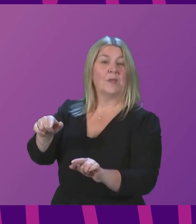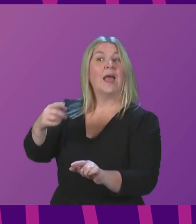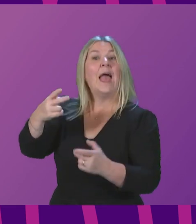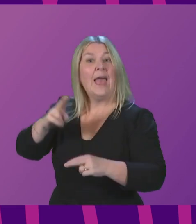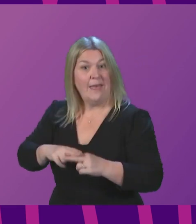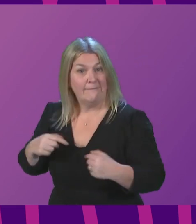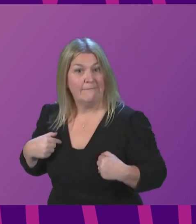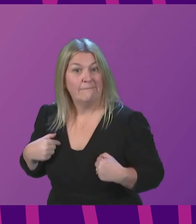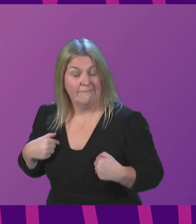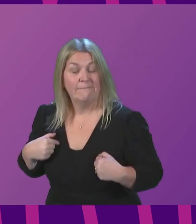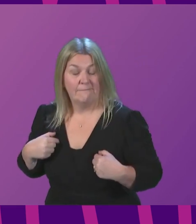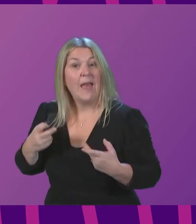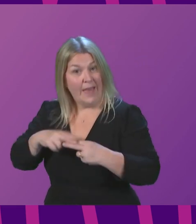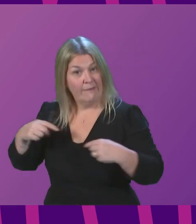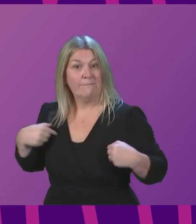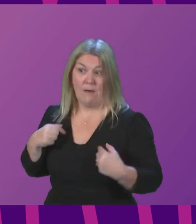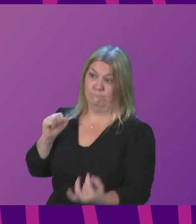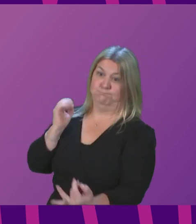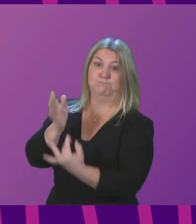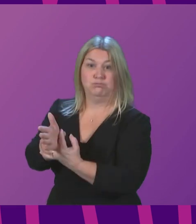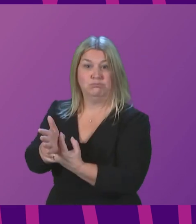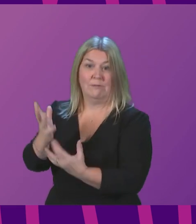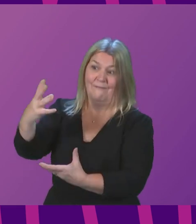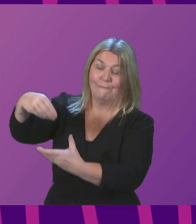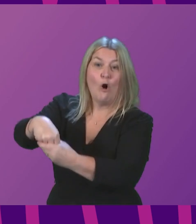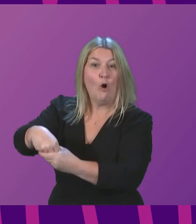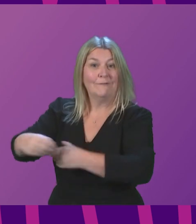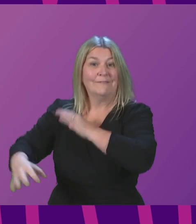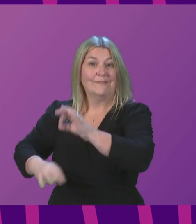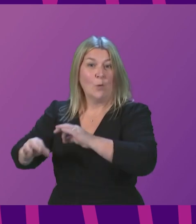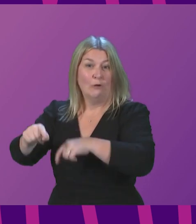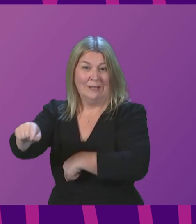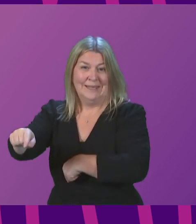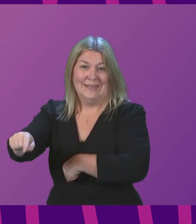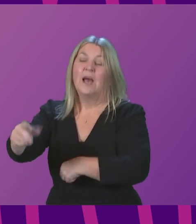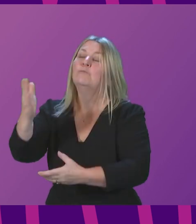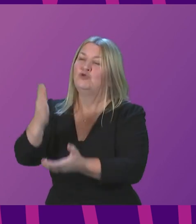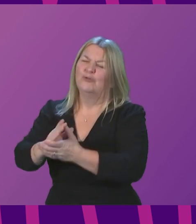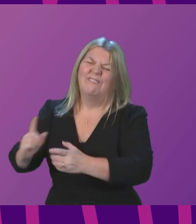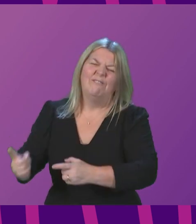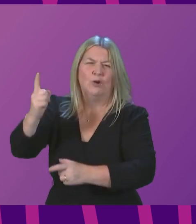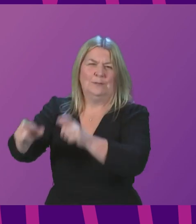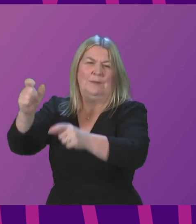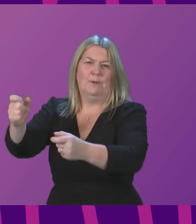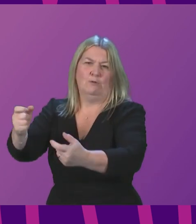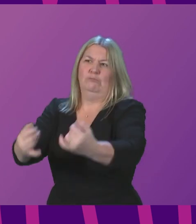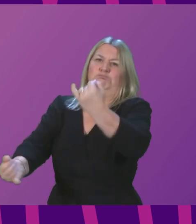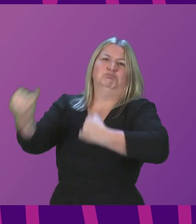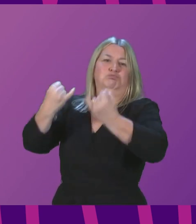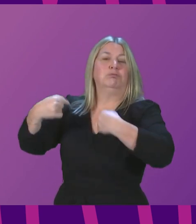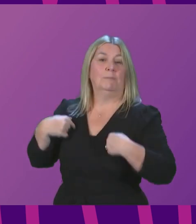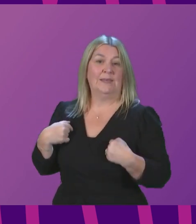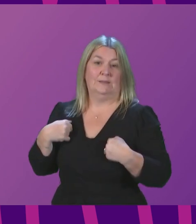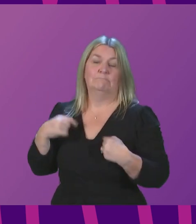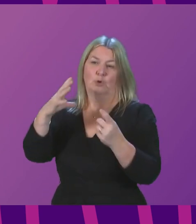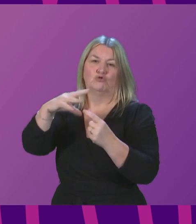ever did so, the Tories would be the first ones on their feet complaining about the fact that I